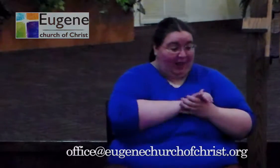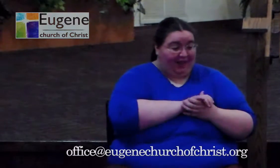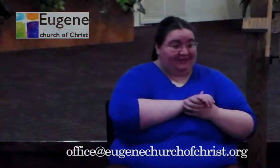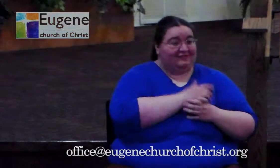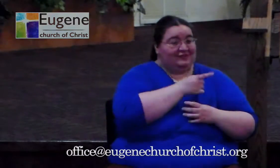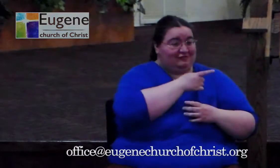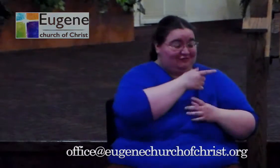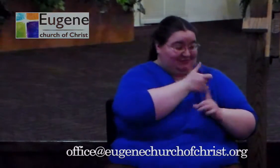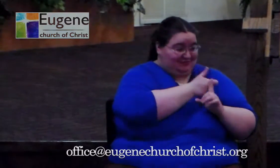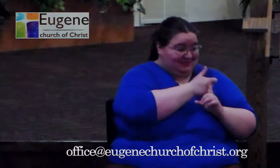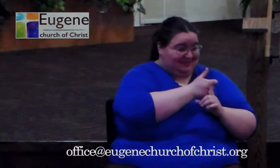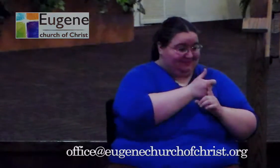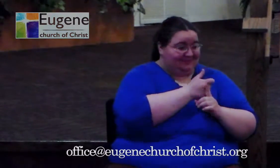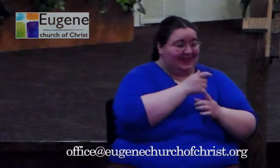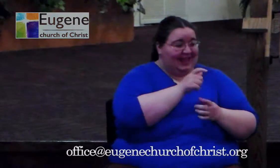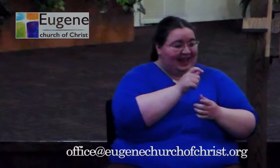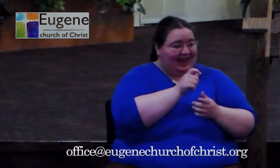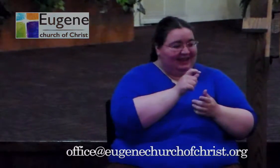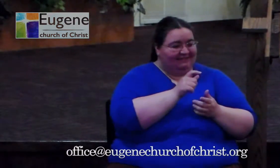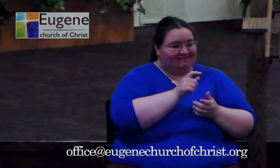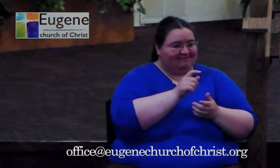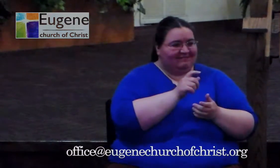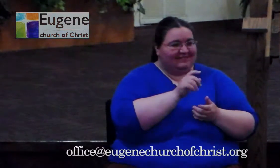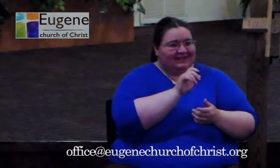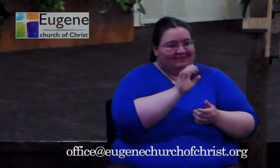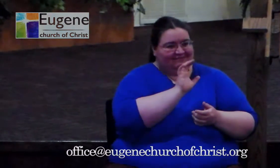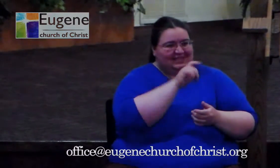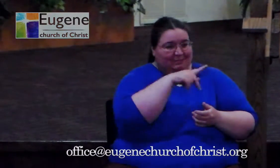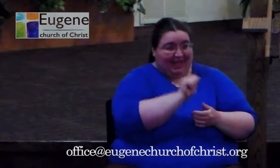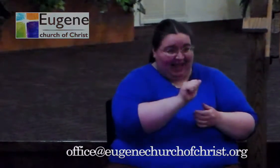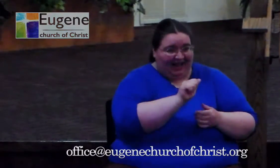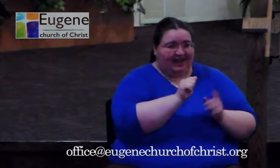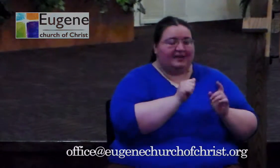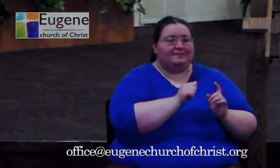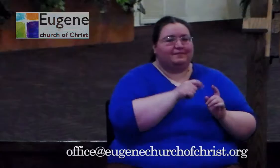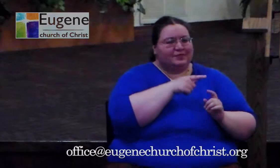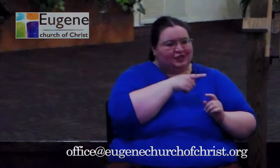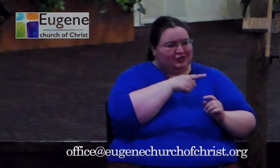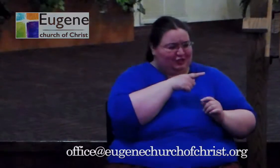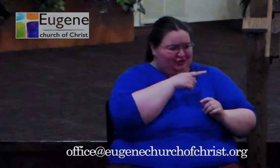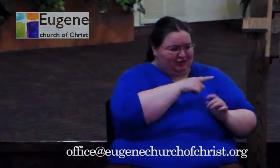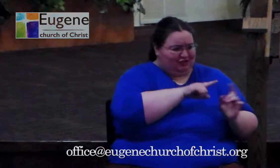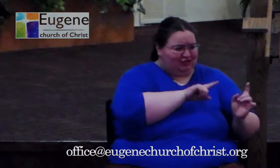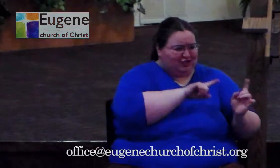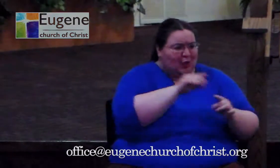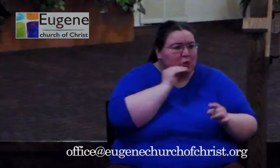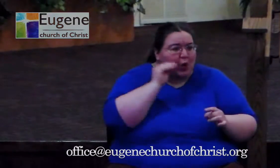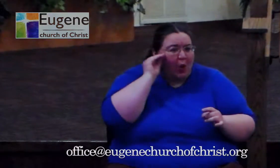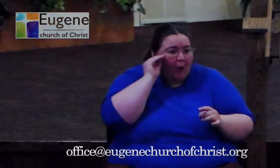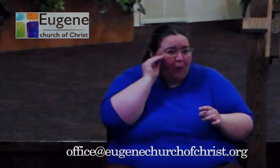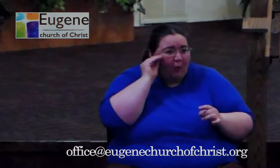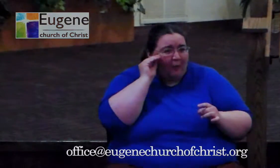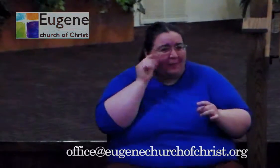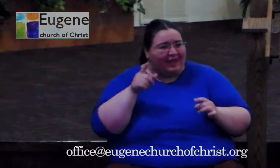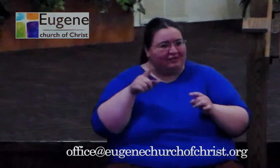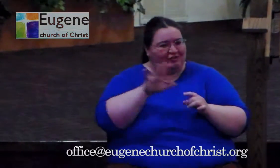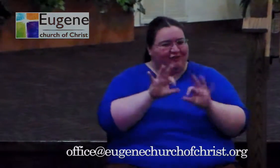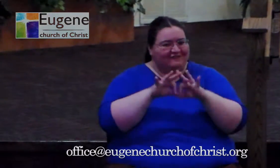the holidays will have, be talking about accounting and their businesses and stuff. And they never ask her anything. And she just kind of sits over the side laughing because she's just a little Stacy.